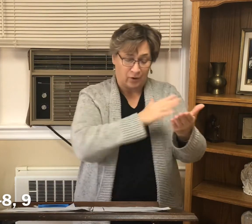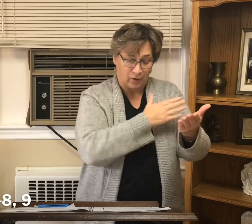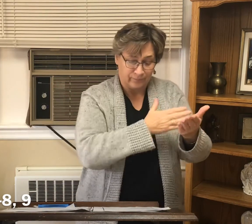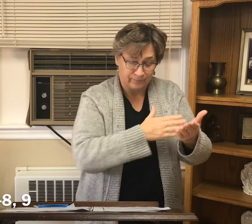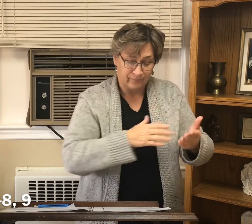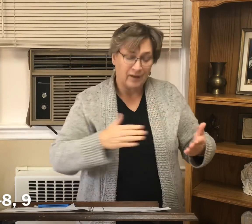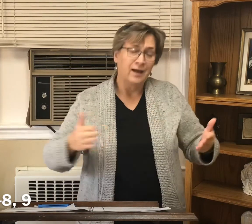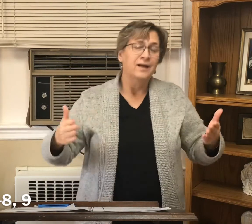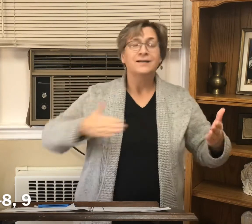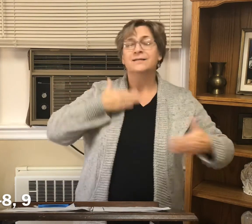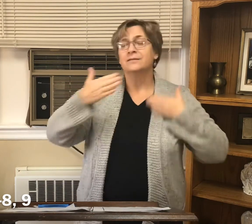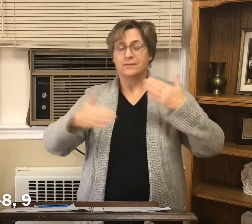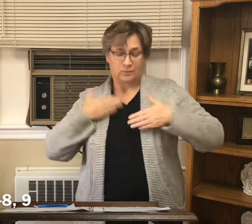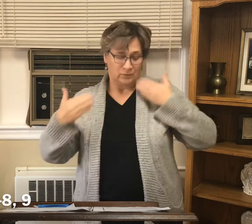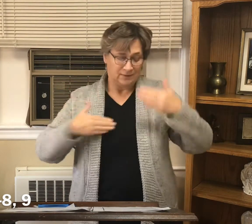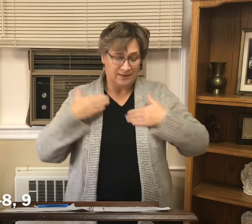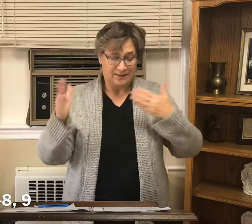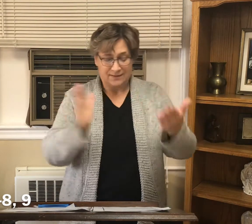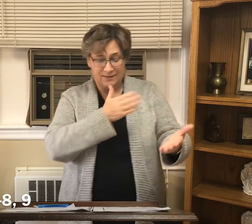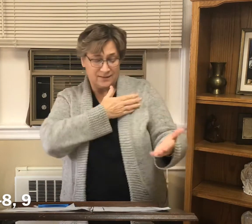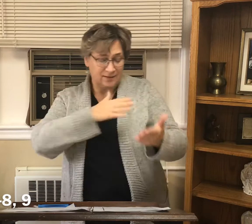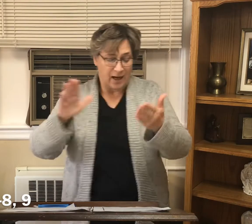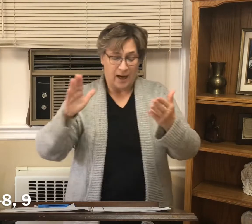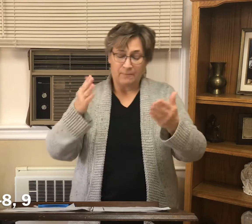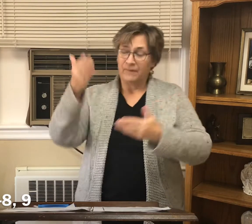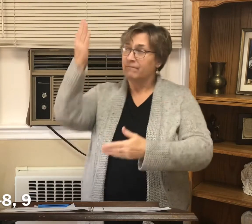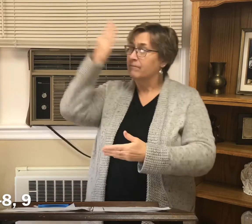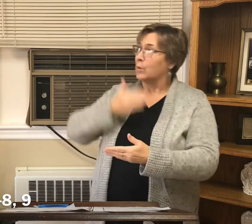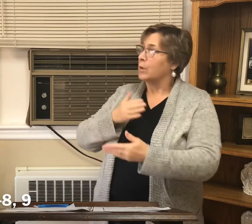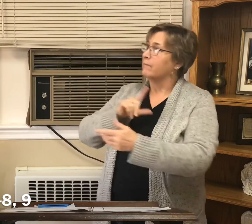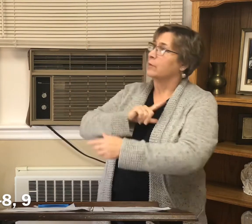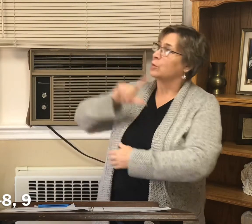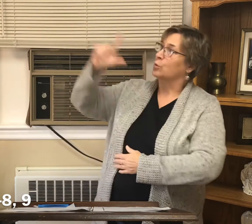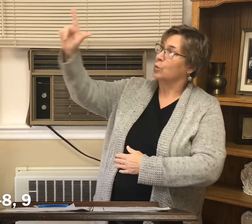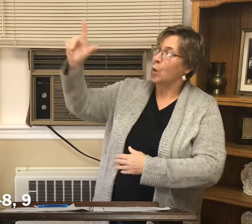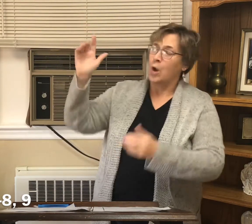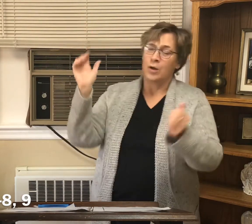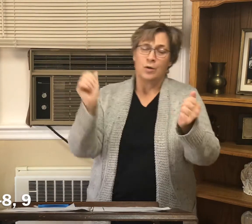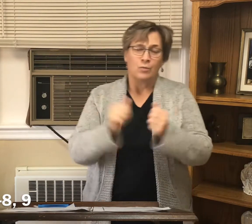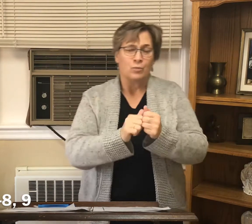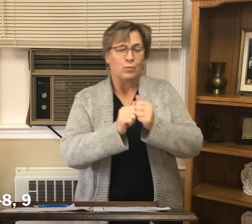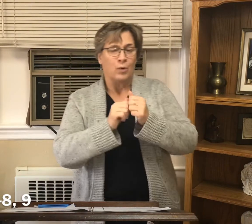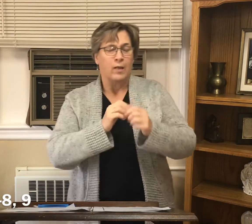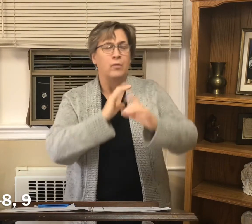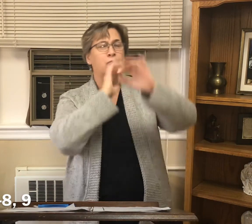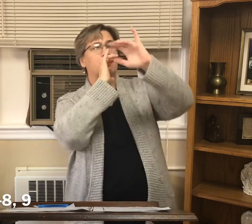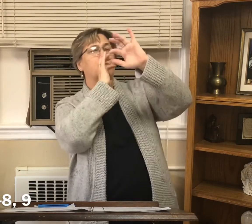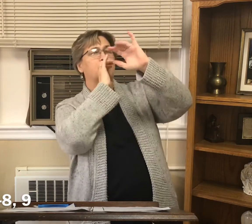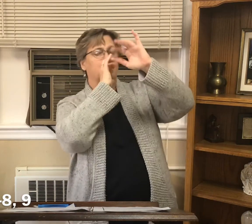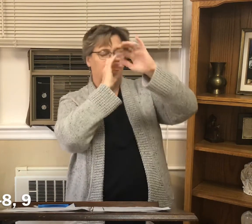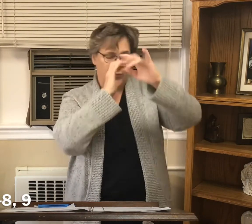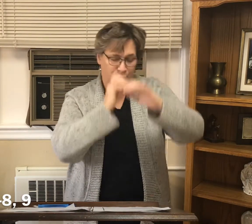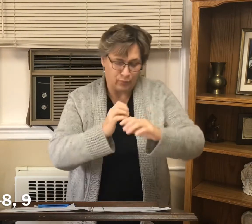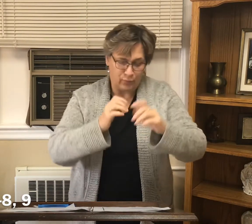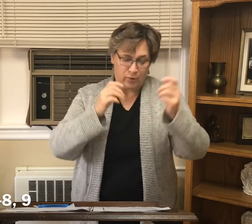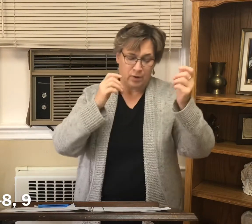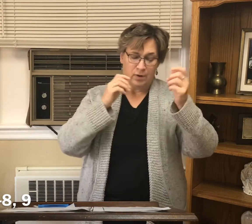song with trumpets and the sound of the horn sing joyfully before the King the Lord